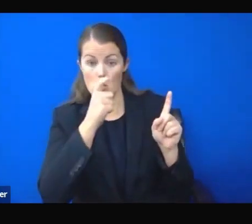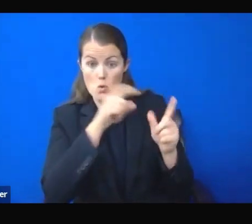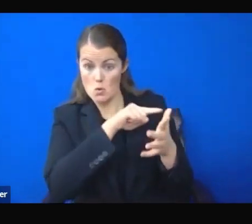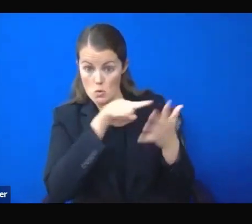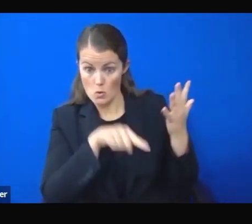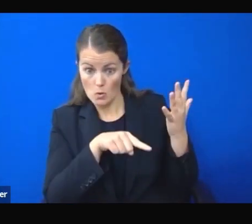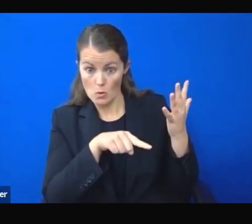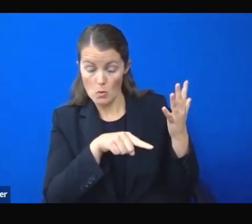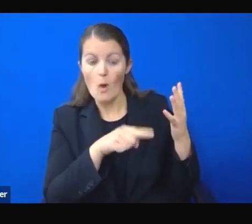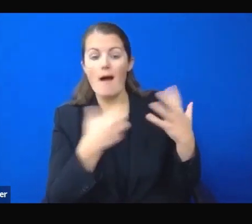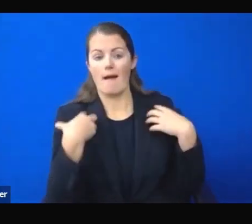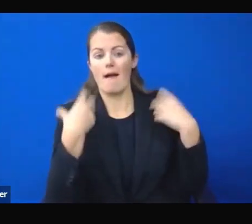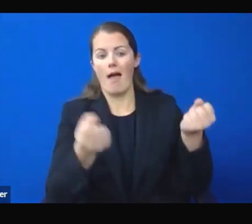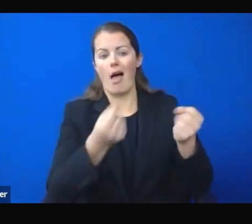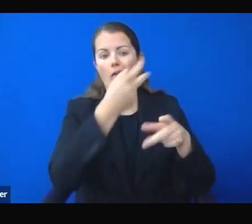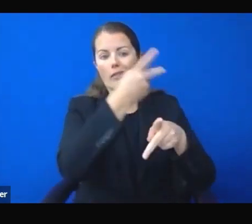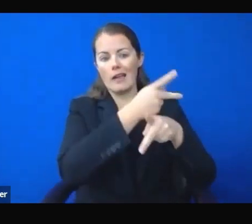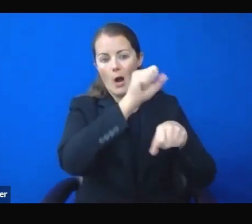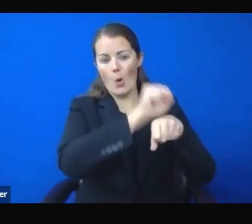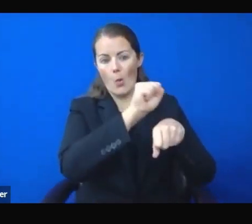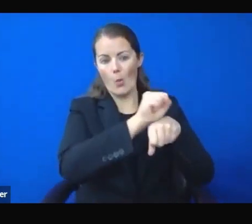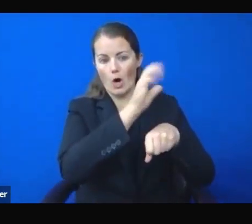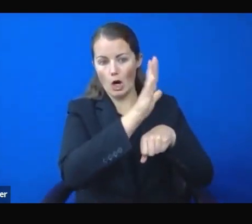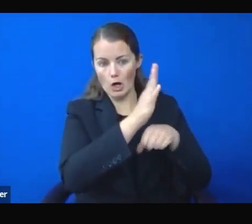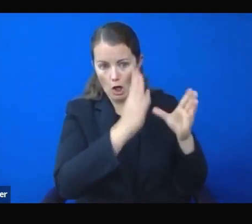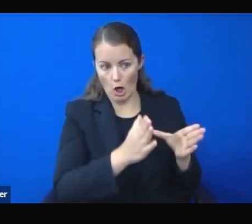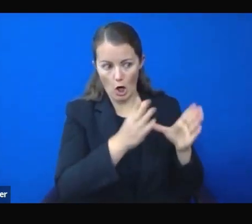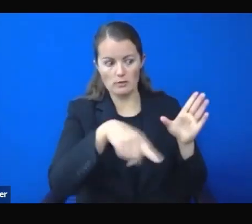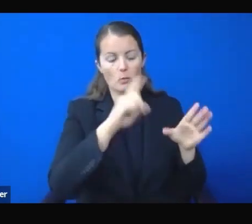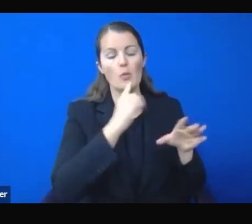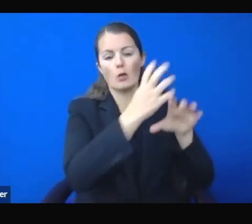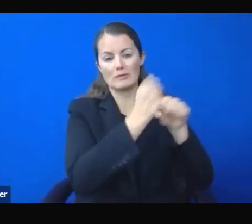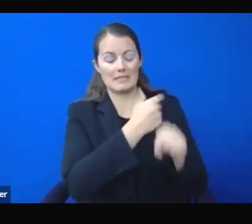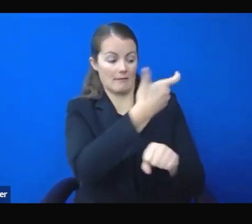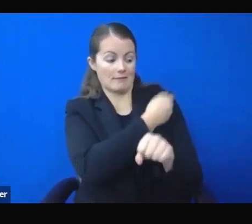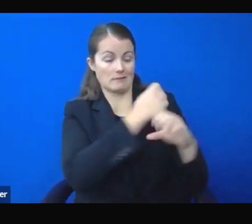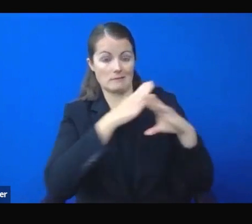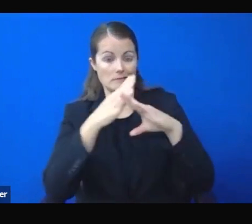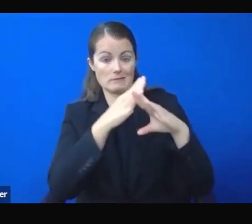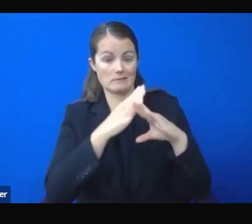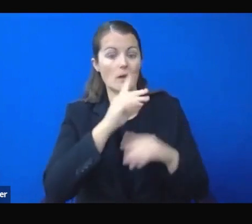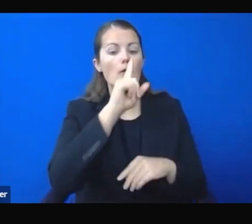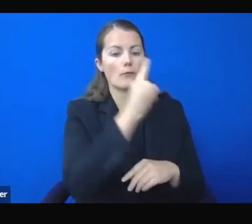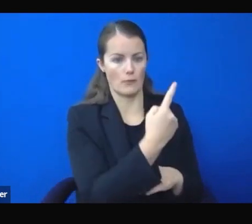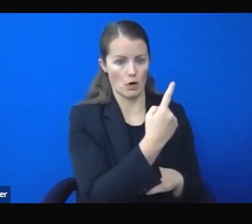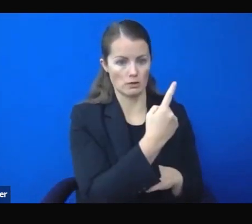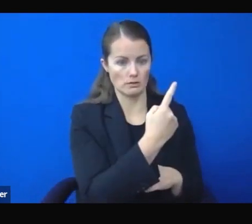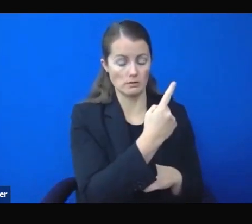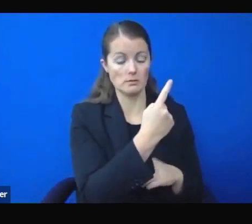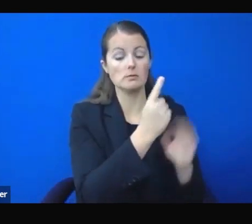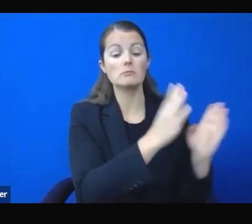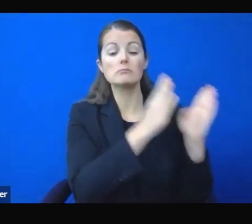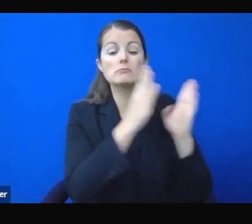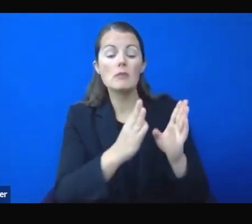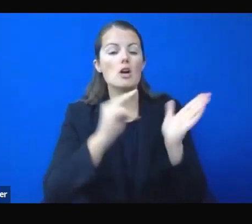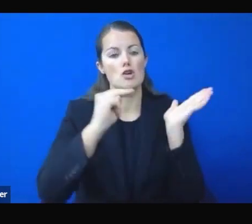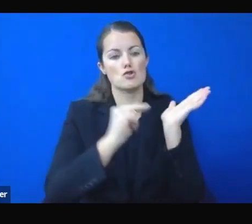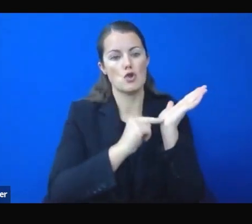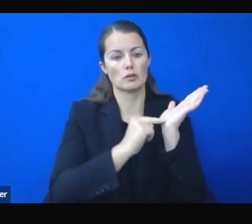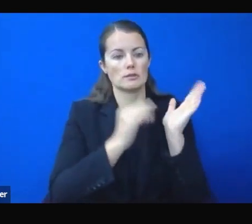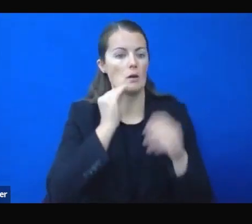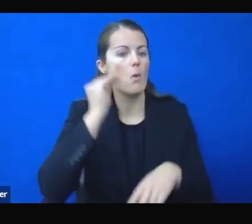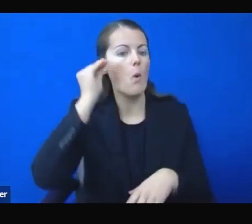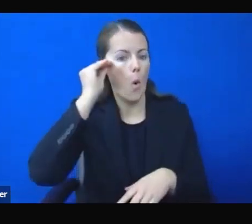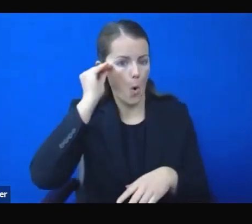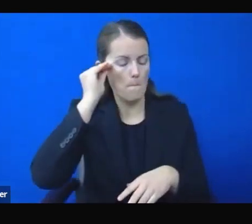immediate vaccination and staff and residents in our nursing skilled facilities as soon as possible. I know